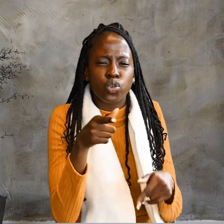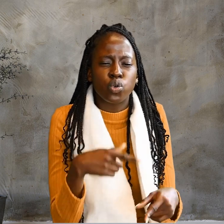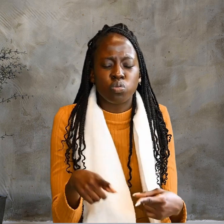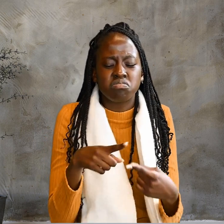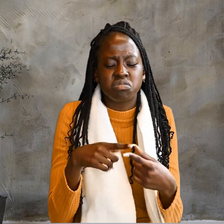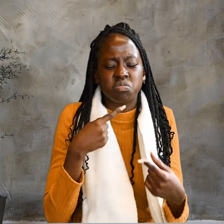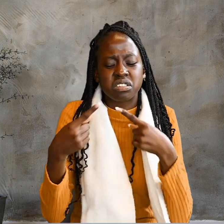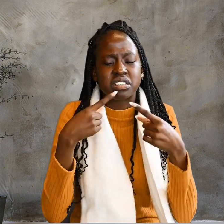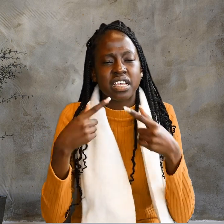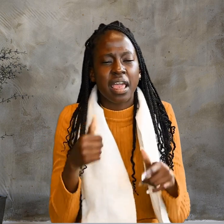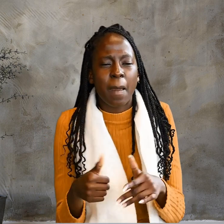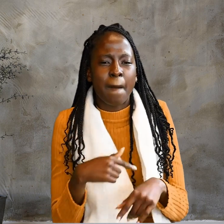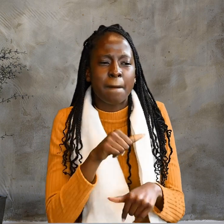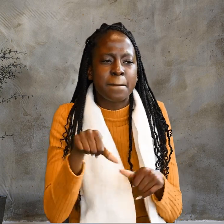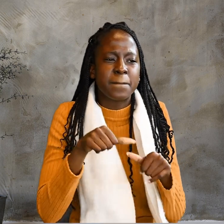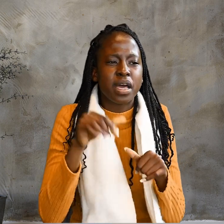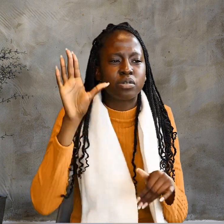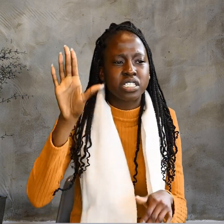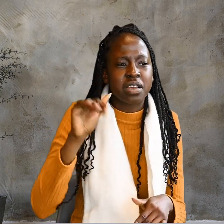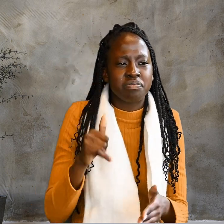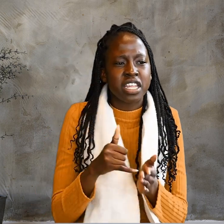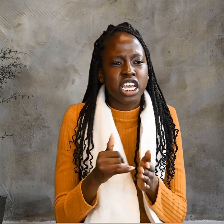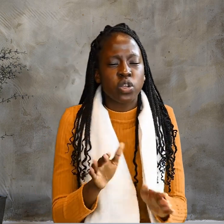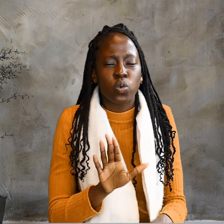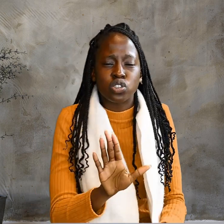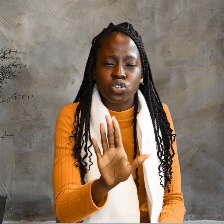him? It was your eyes he opened.